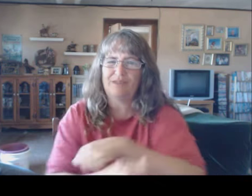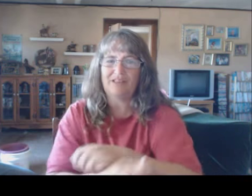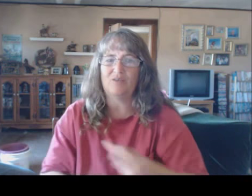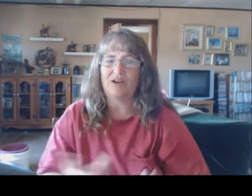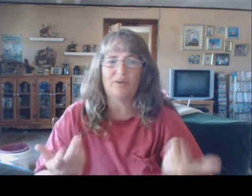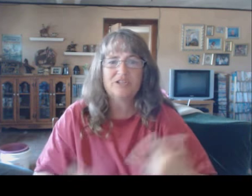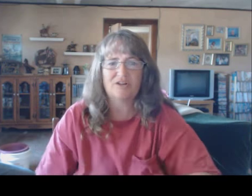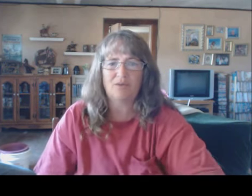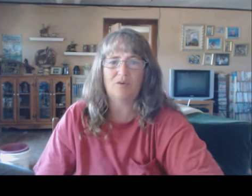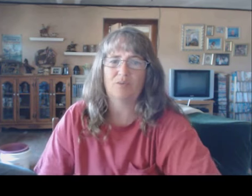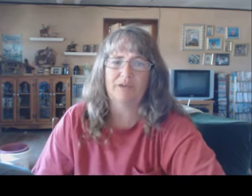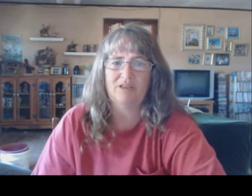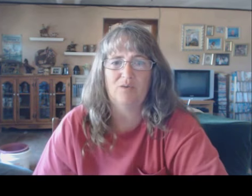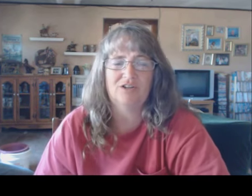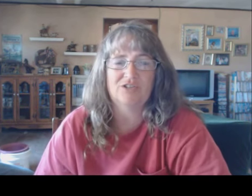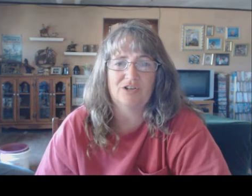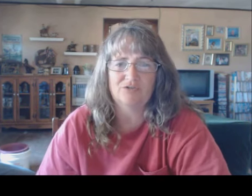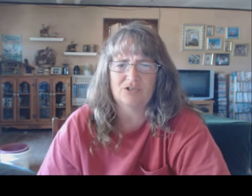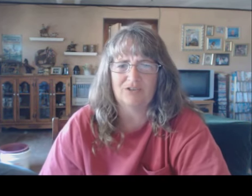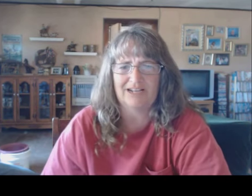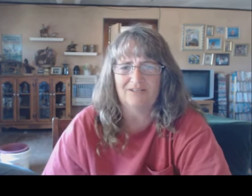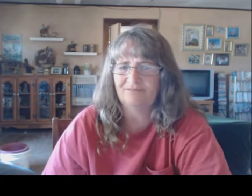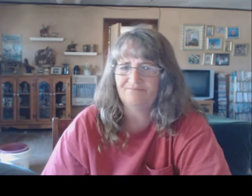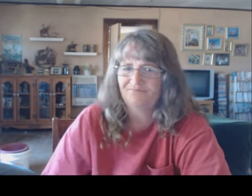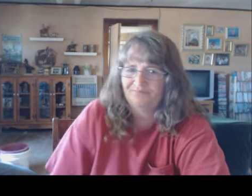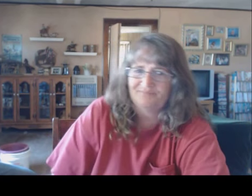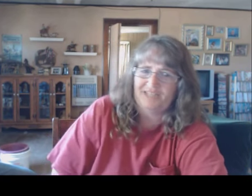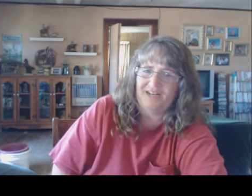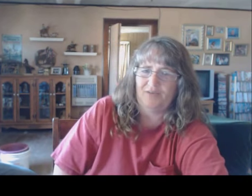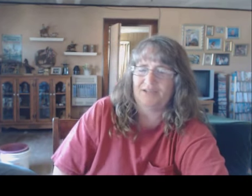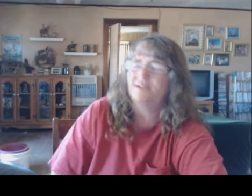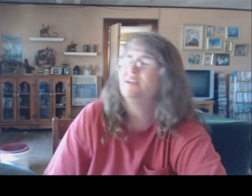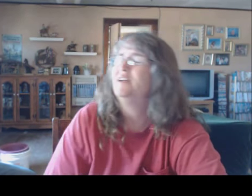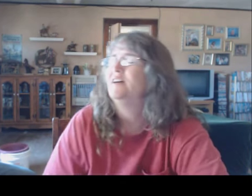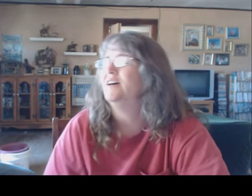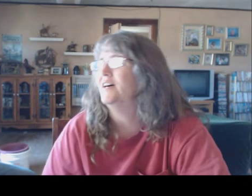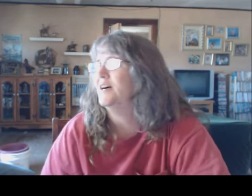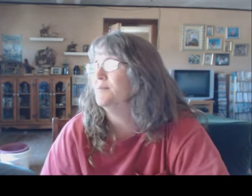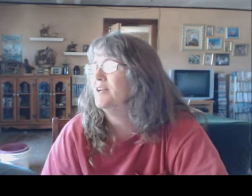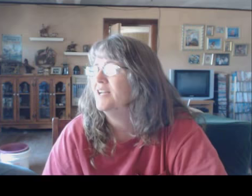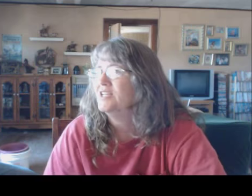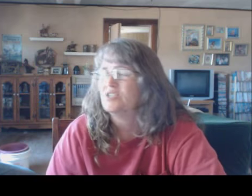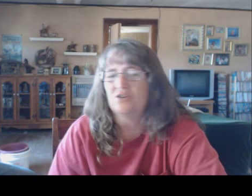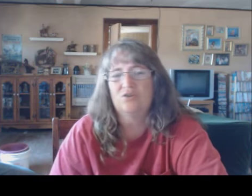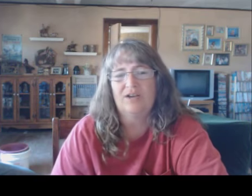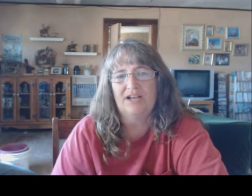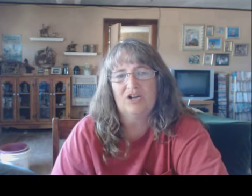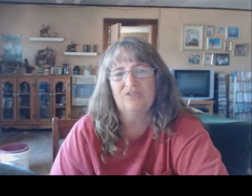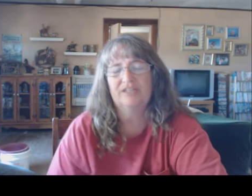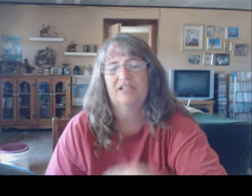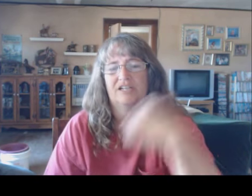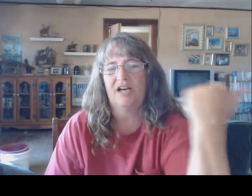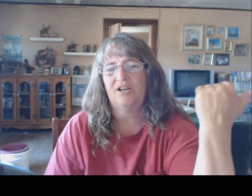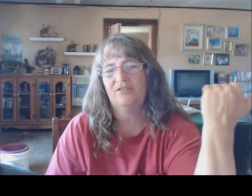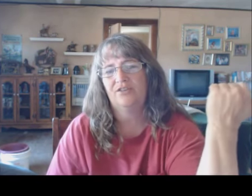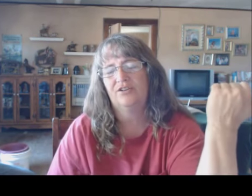just bailing wire. We shut them all with bailing wire so the goats don't get out. Anyway. Um... So, I got a hold of it. Got it over.